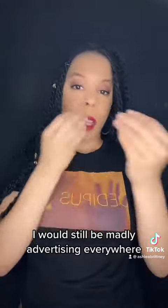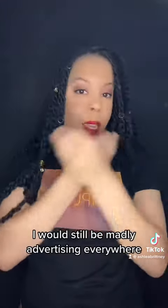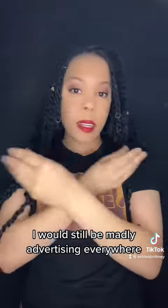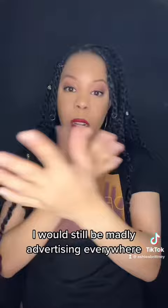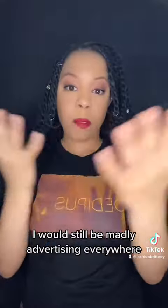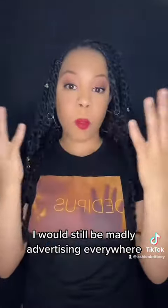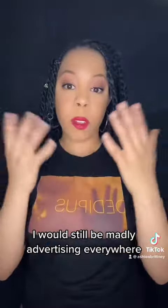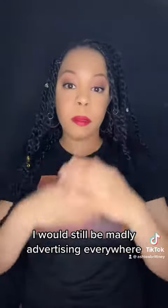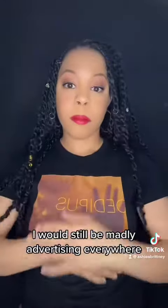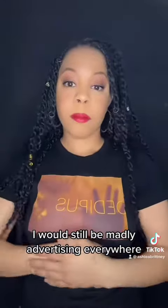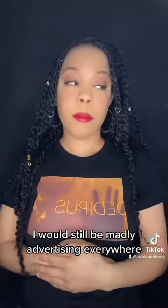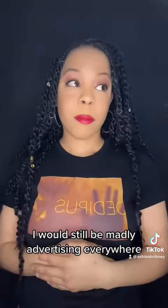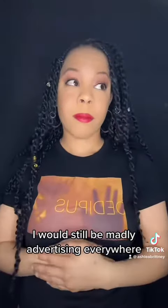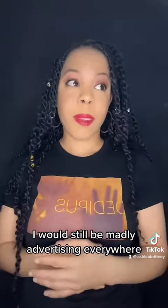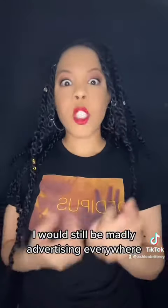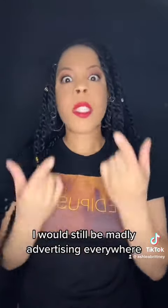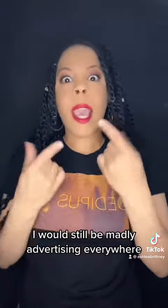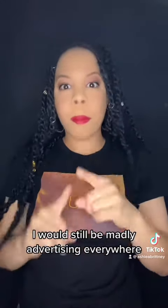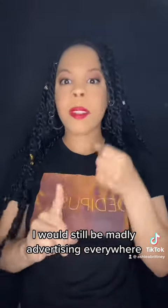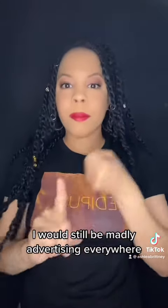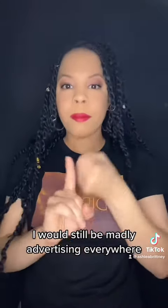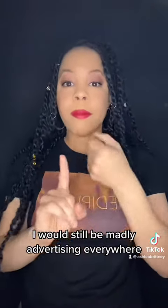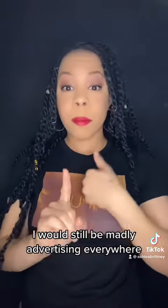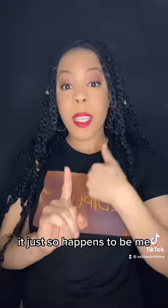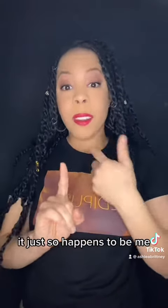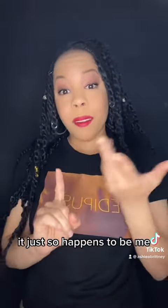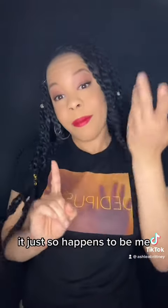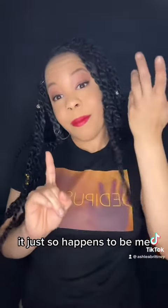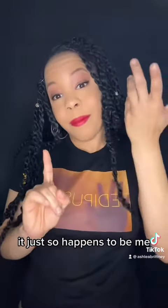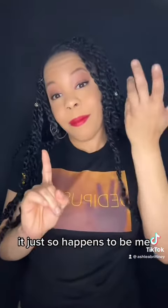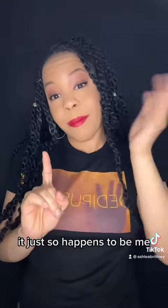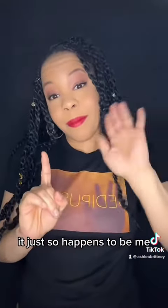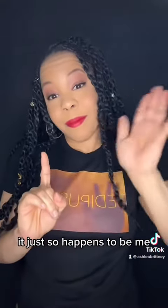still be madly advertising everywhere. It just so happens to be me.